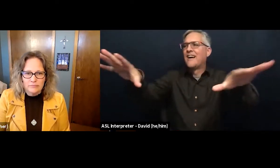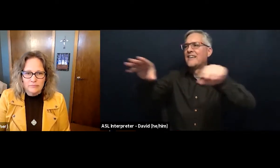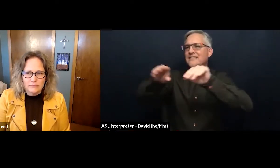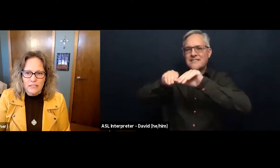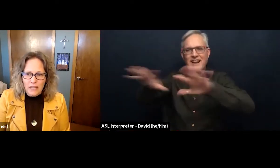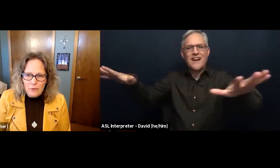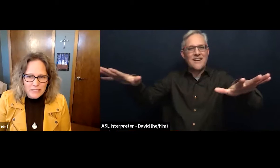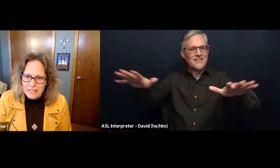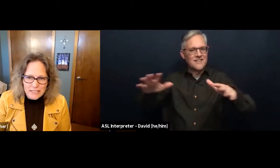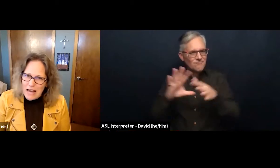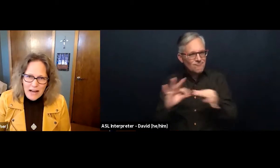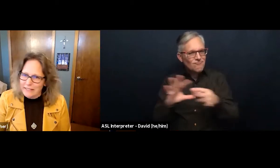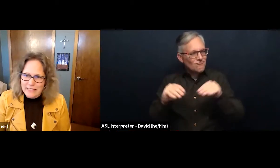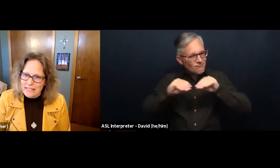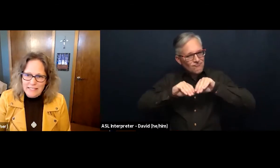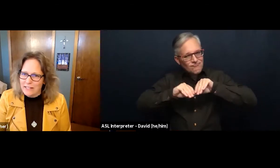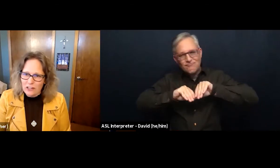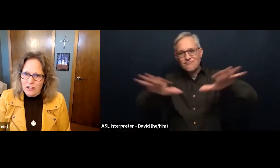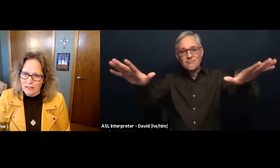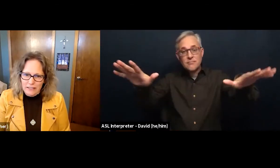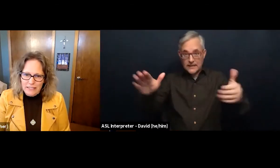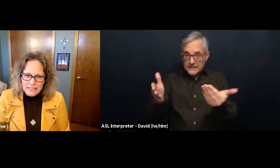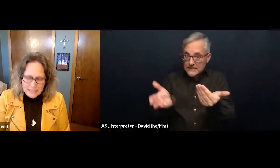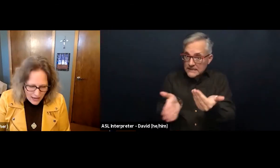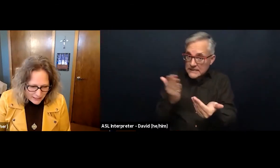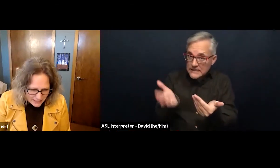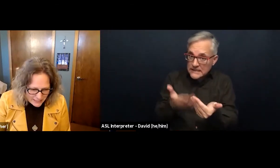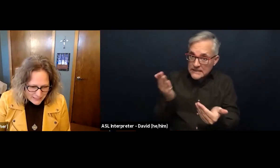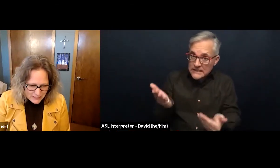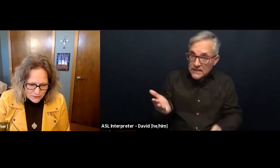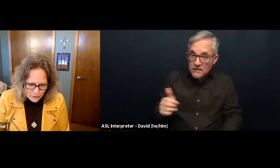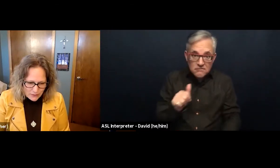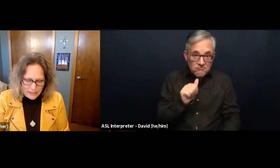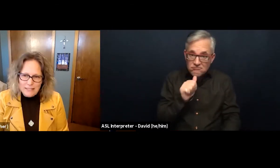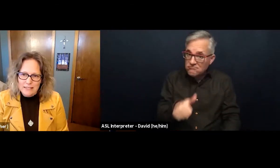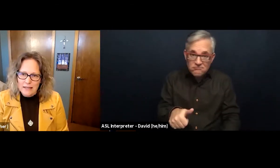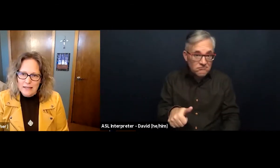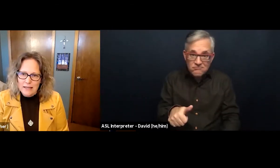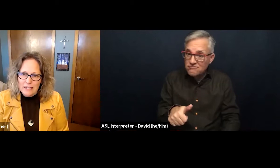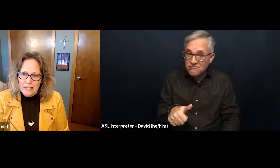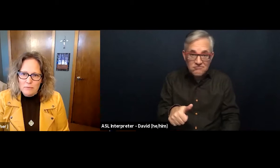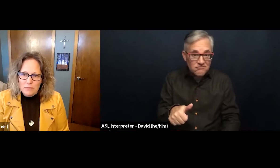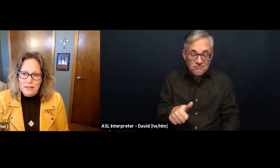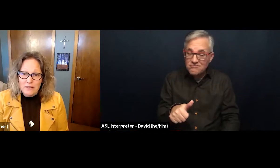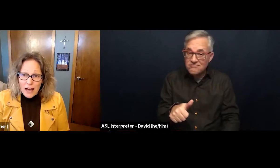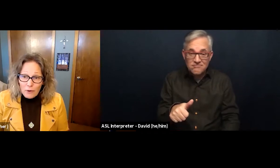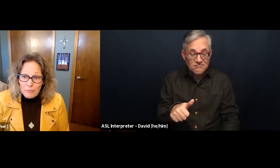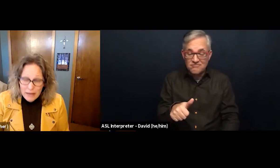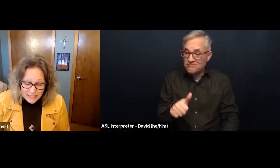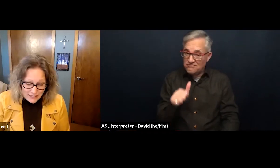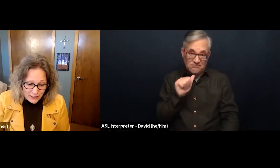I would say it's not an easy call. It's not easy to do this because our message